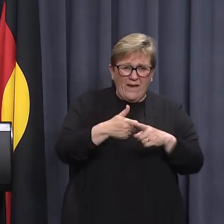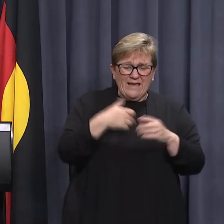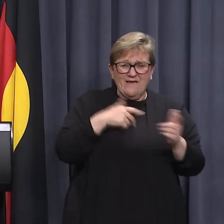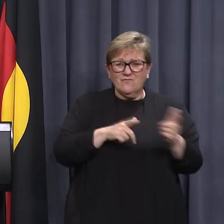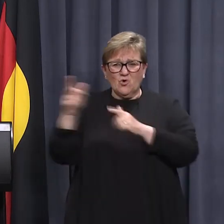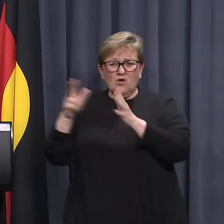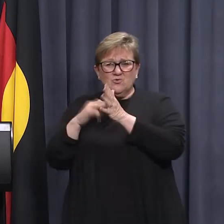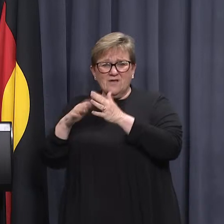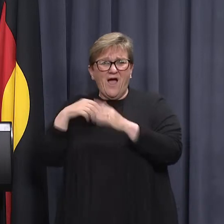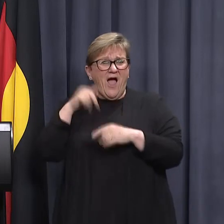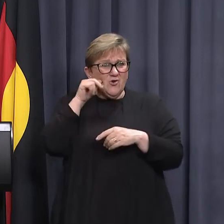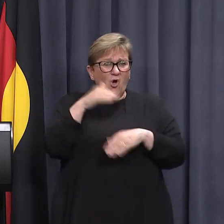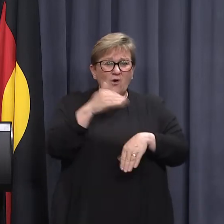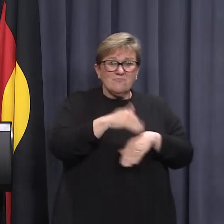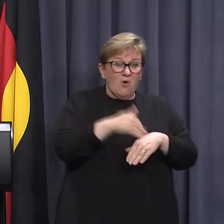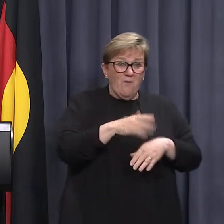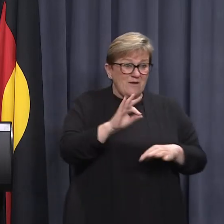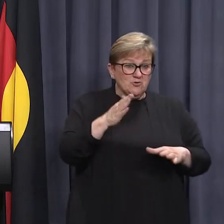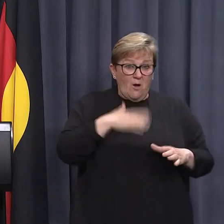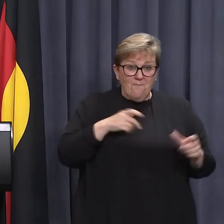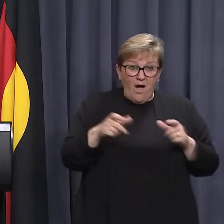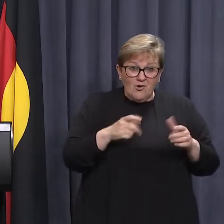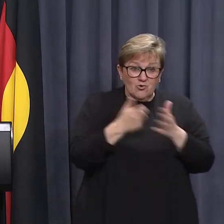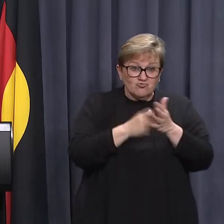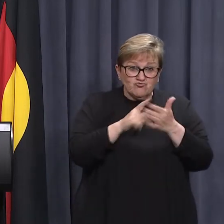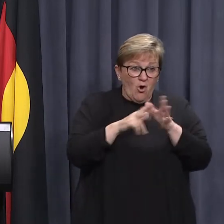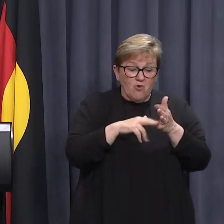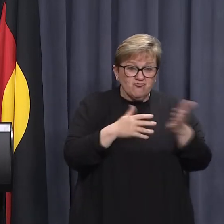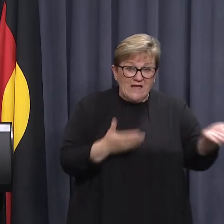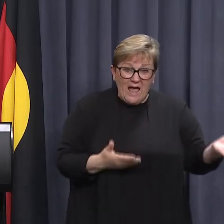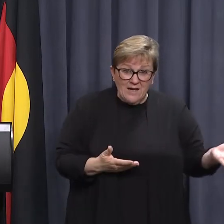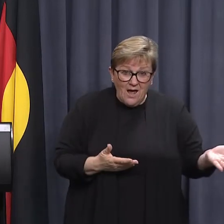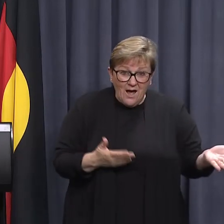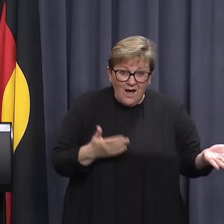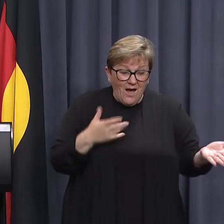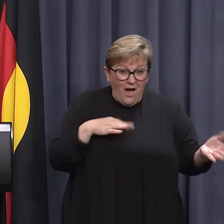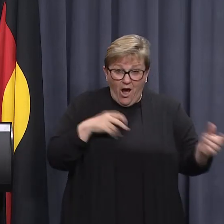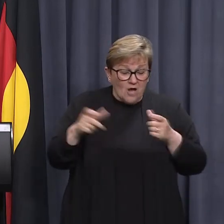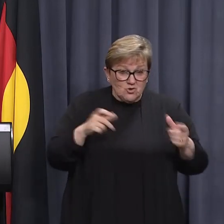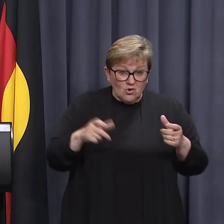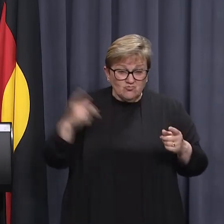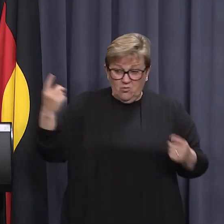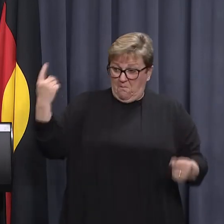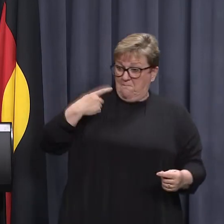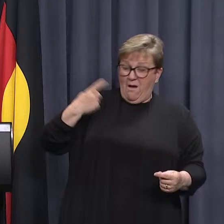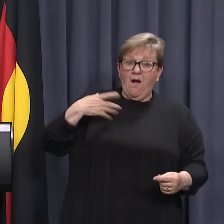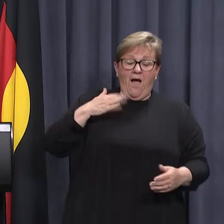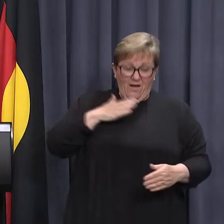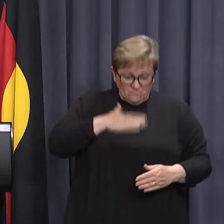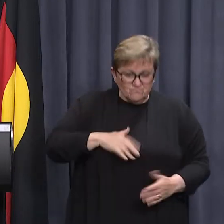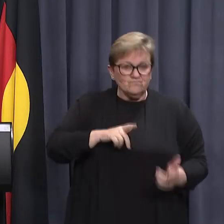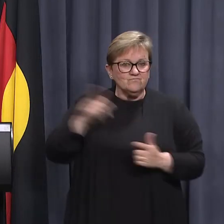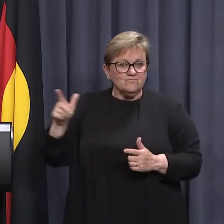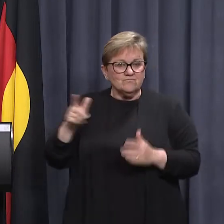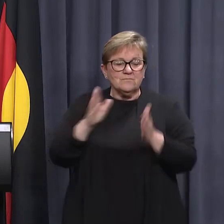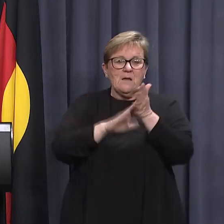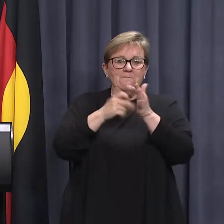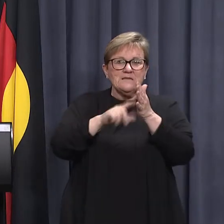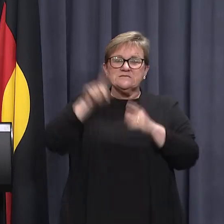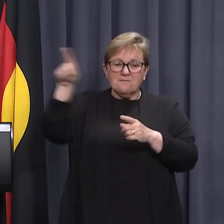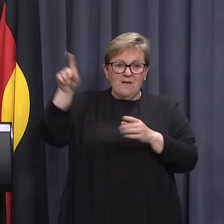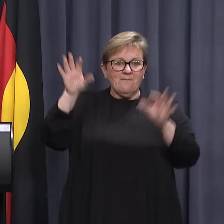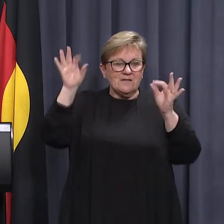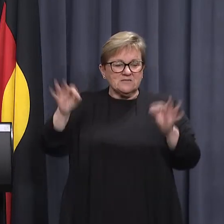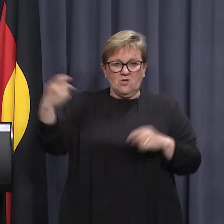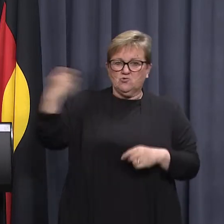problematic, but it's not something within my control, Rhianna. I don't control this. Courts issue orders. And it's Mr Palmer who's decided